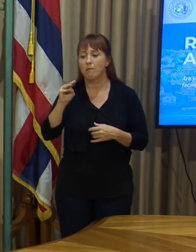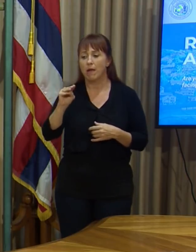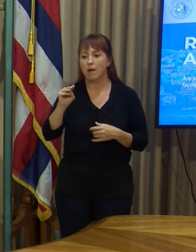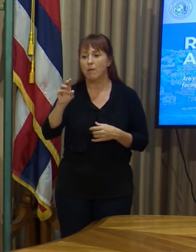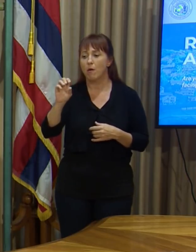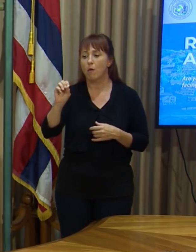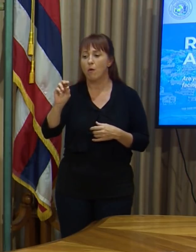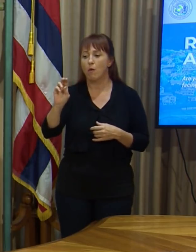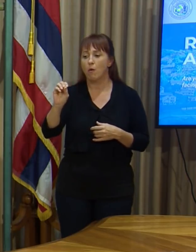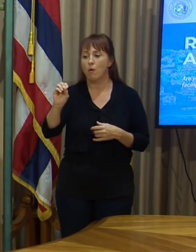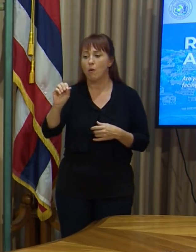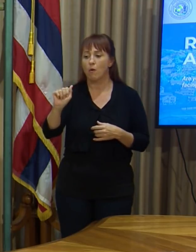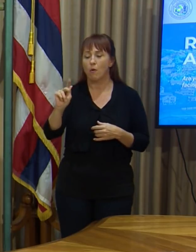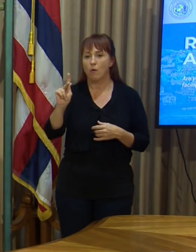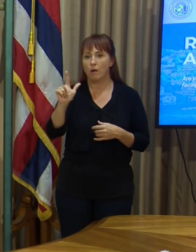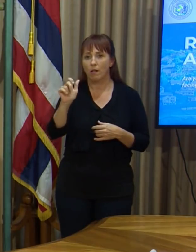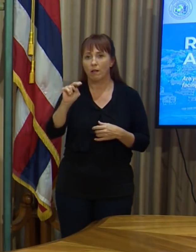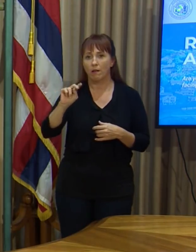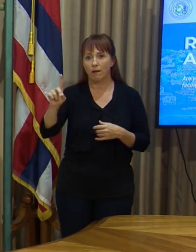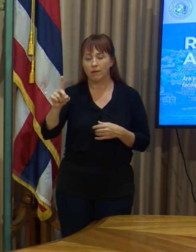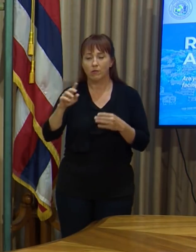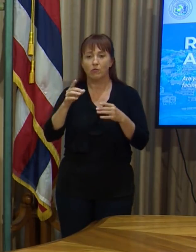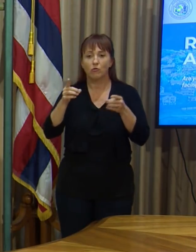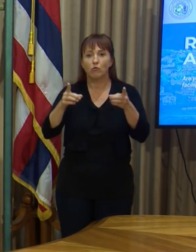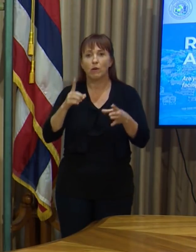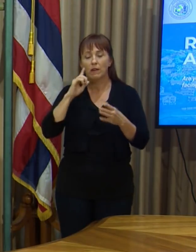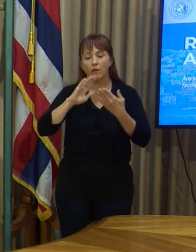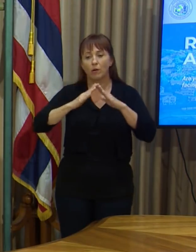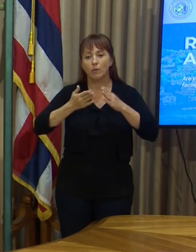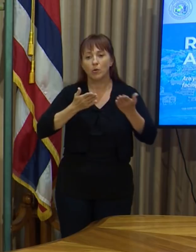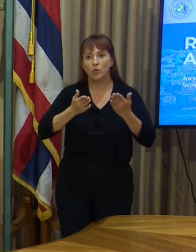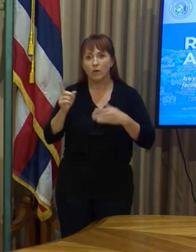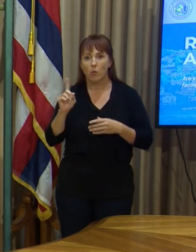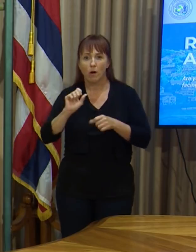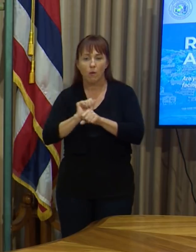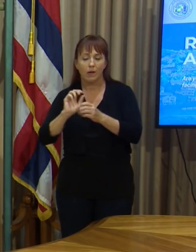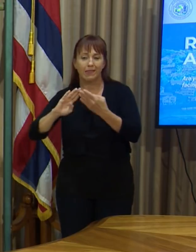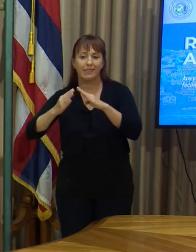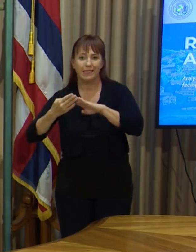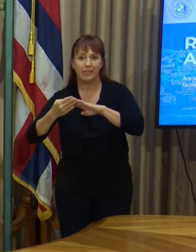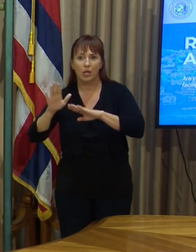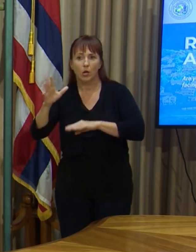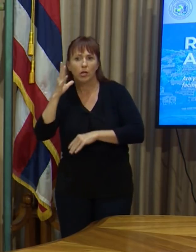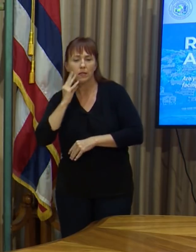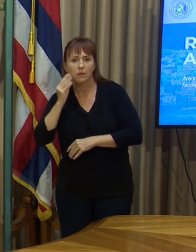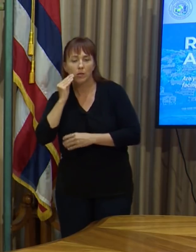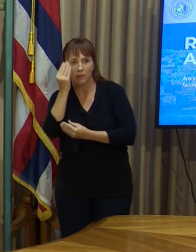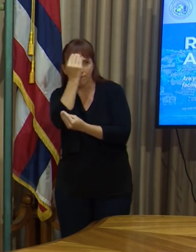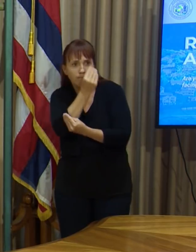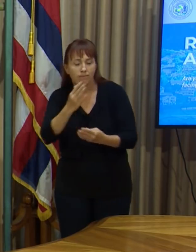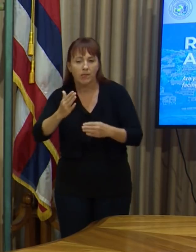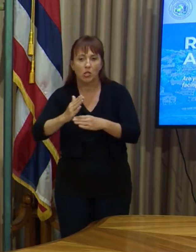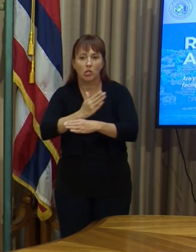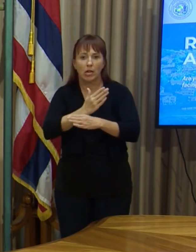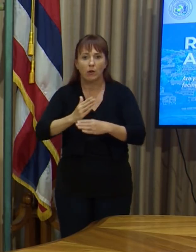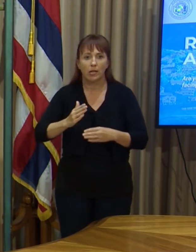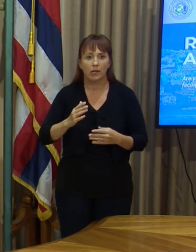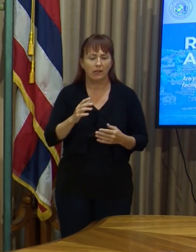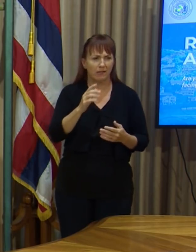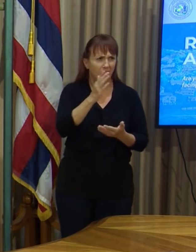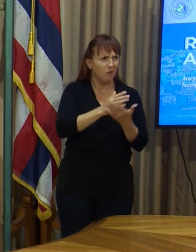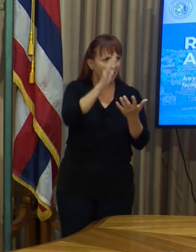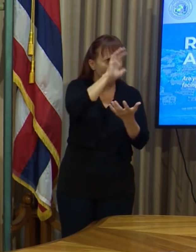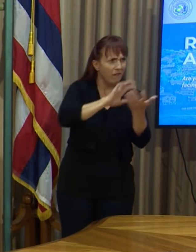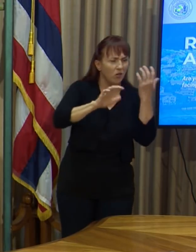-Oakland, the Director of Community Services at the City, for sharing her experience and helping us minimize some of the